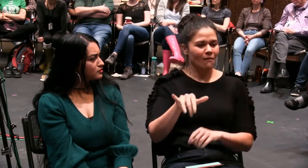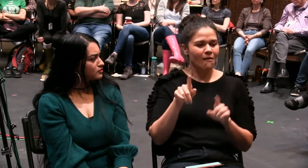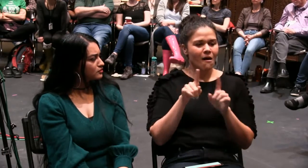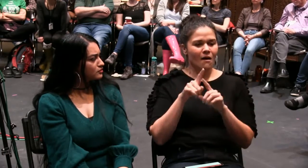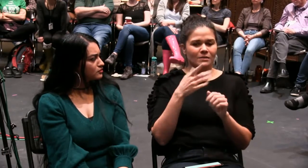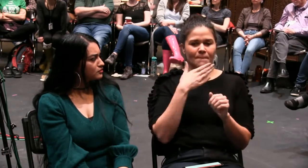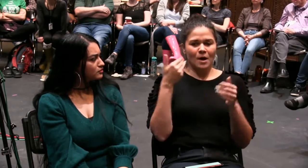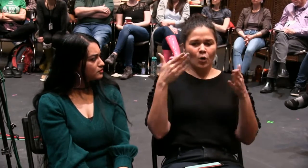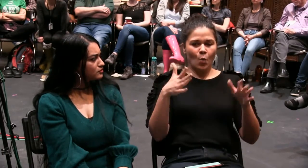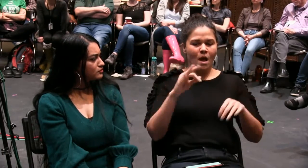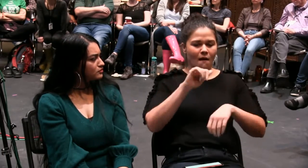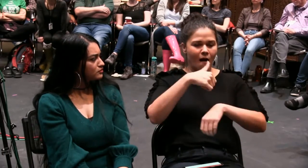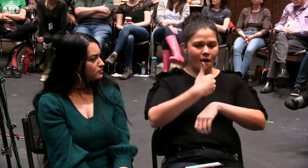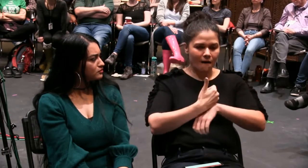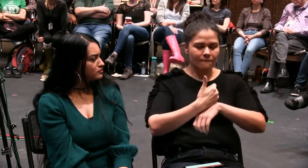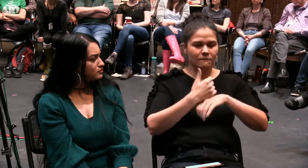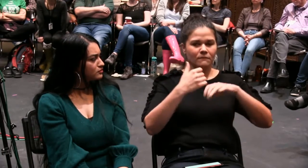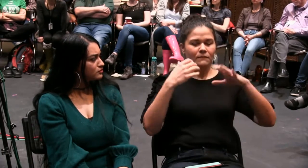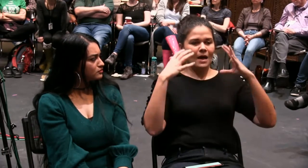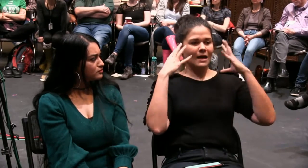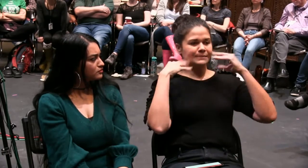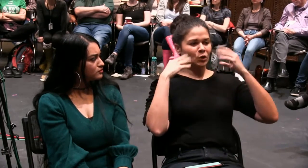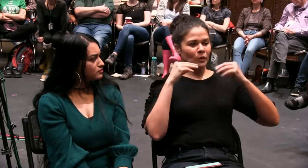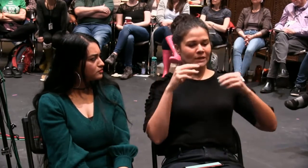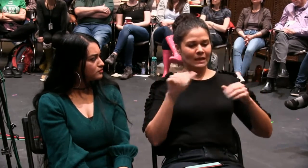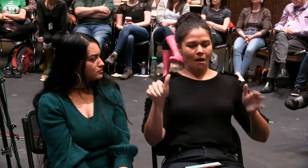And how do we spread more awareness about that?